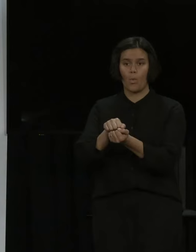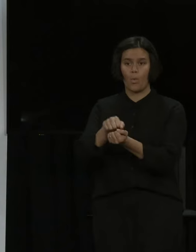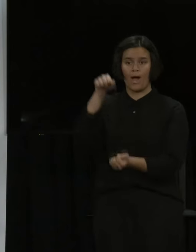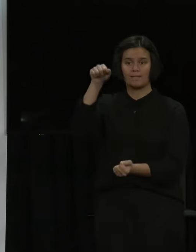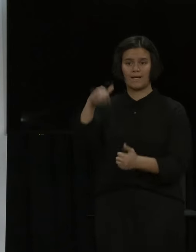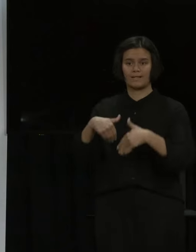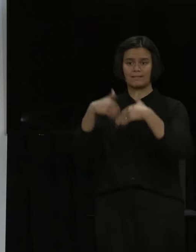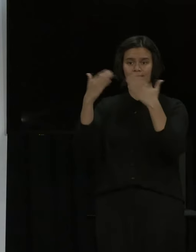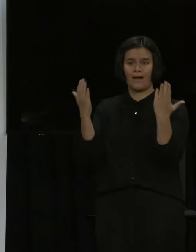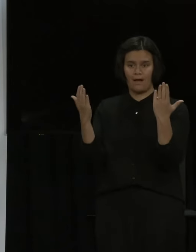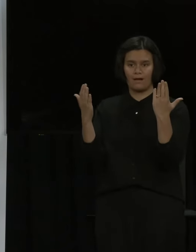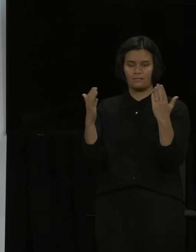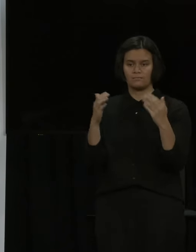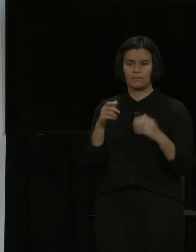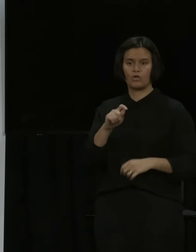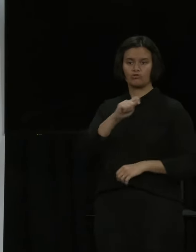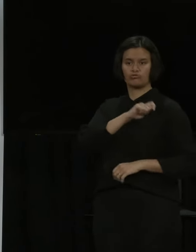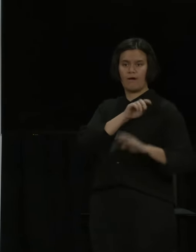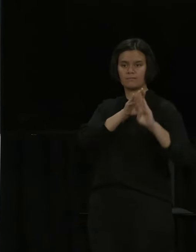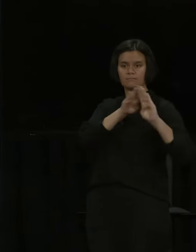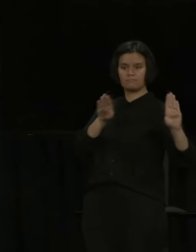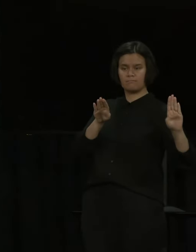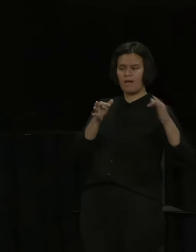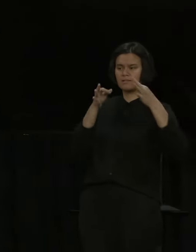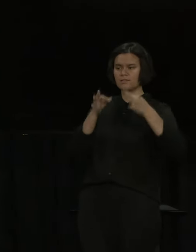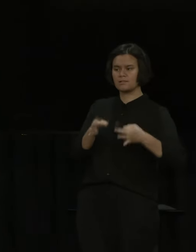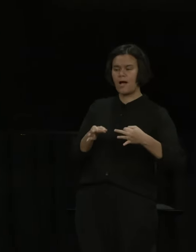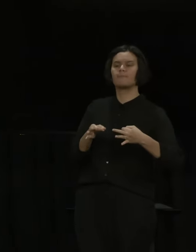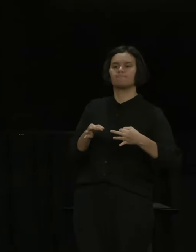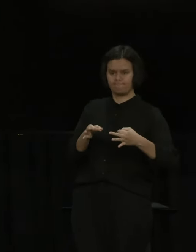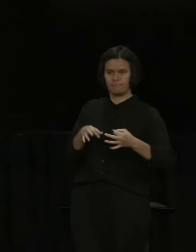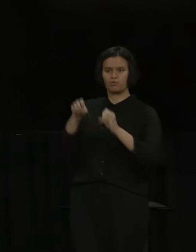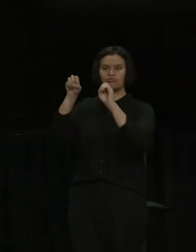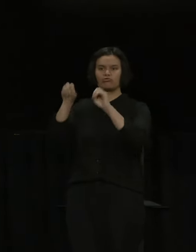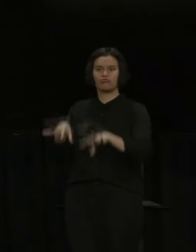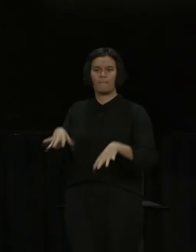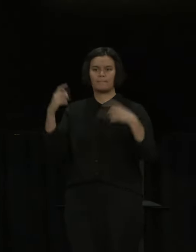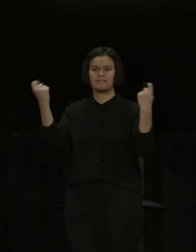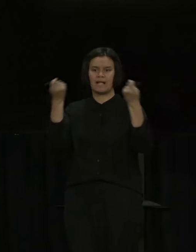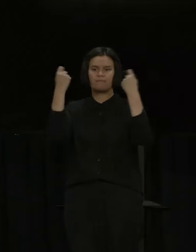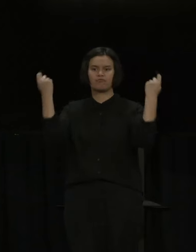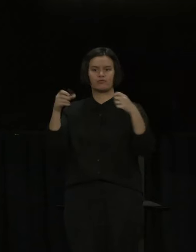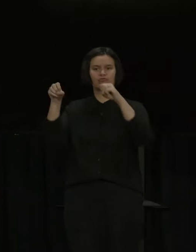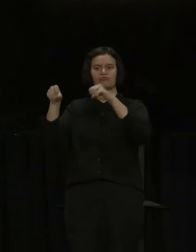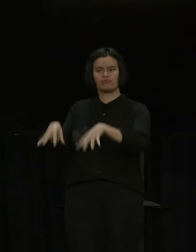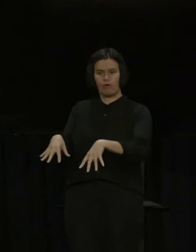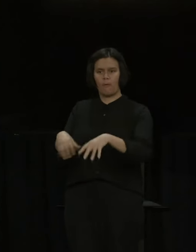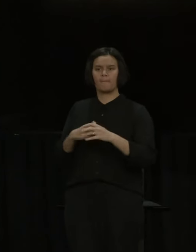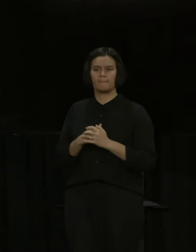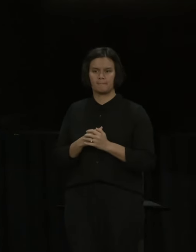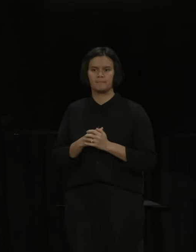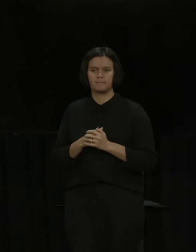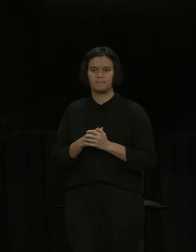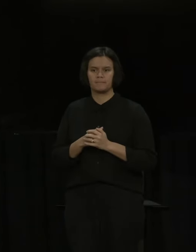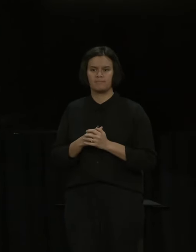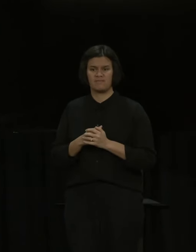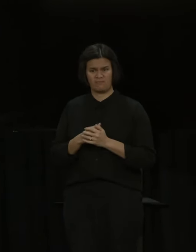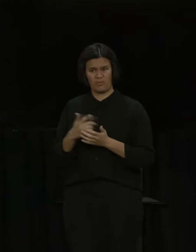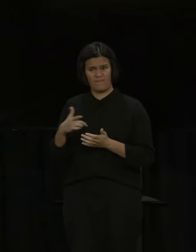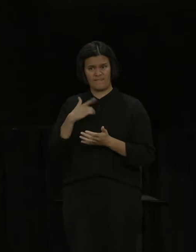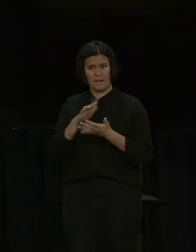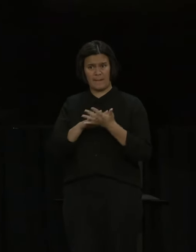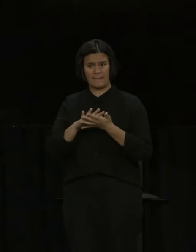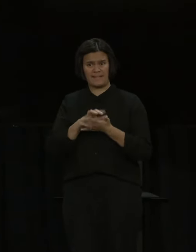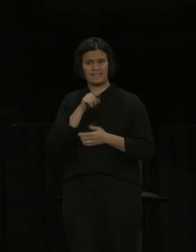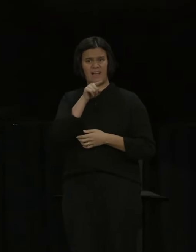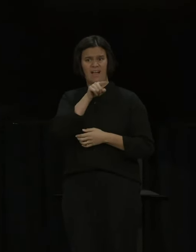Do you think that that is a sign that yes they're going into red but there is no sort of optimism that they